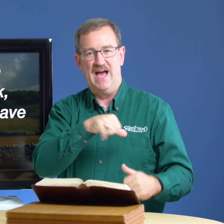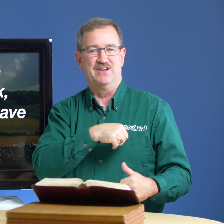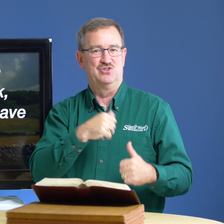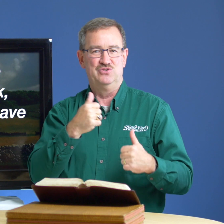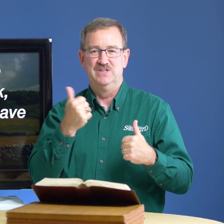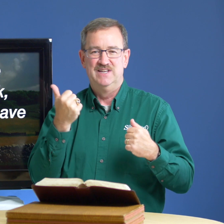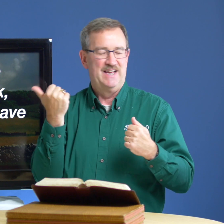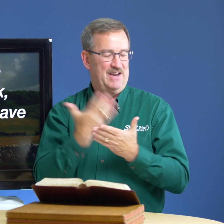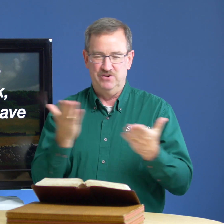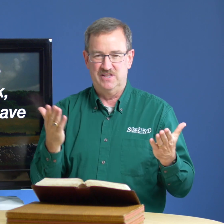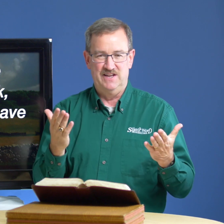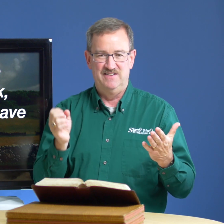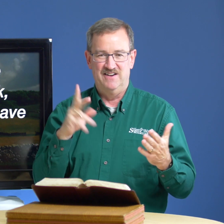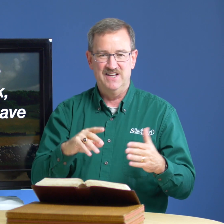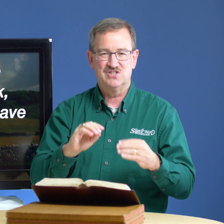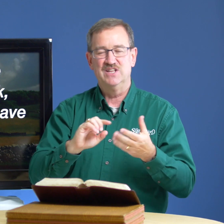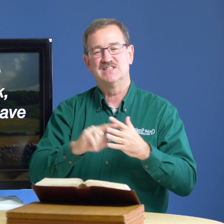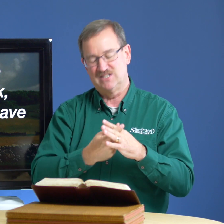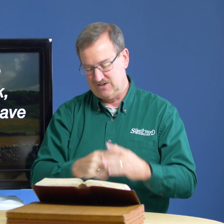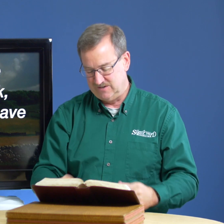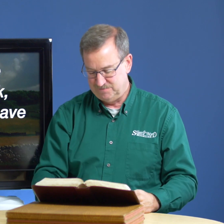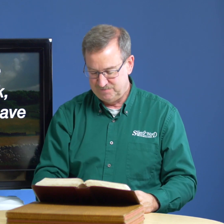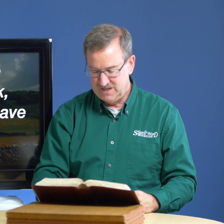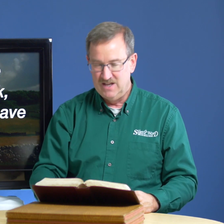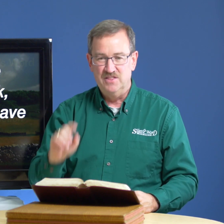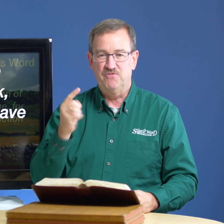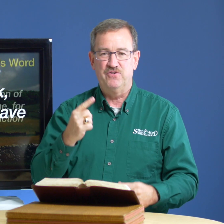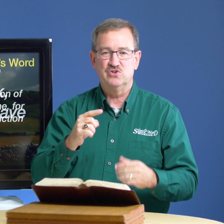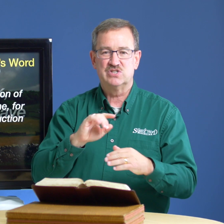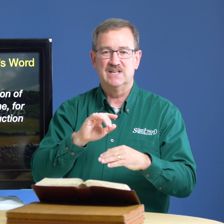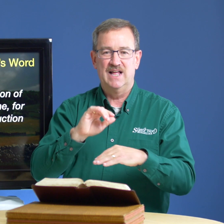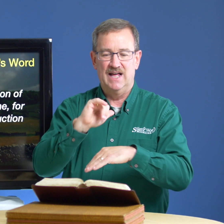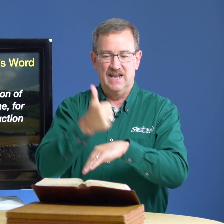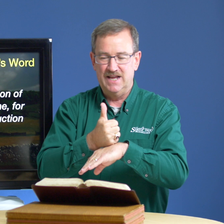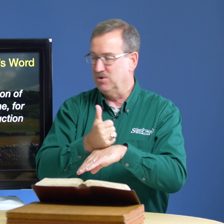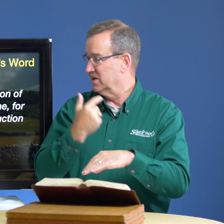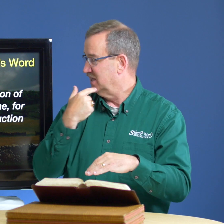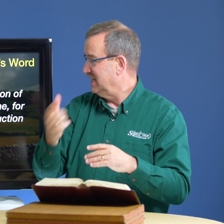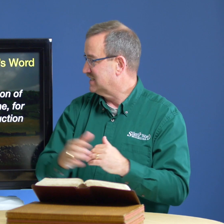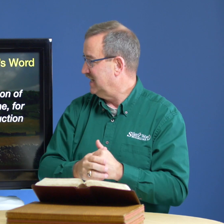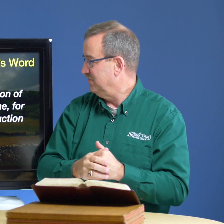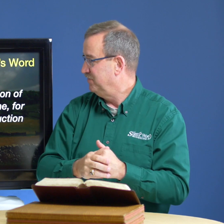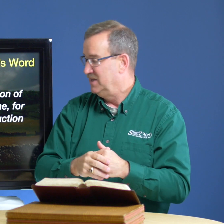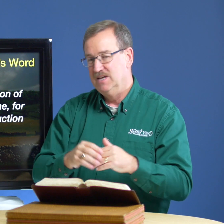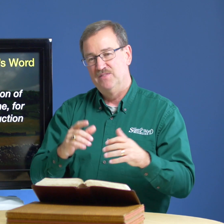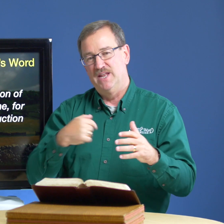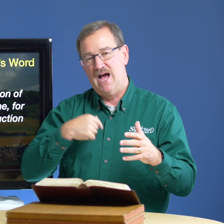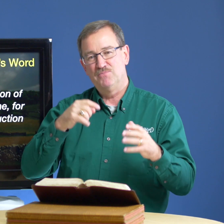attitude everything all right so let's get started the first uh landmark that i said that i'm